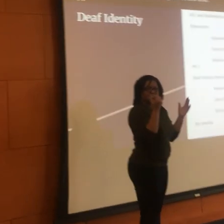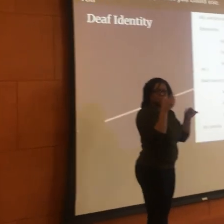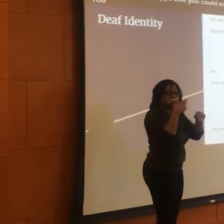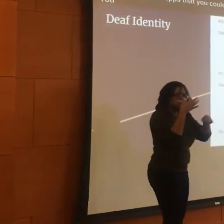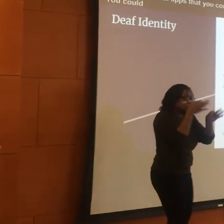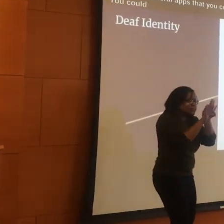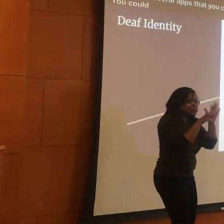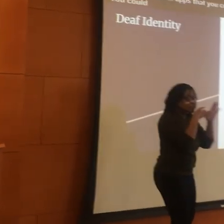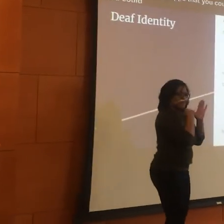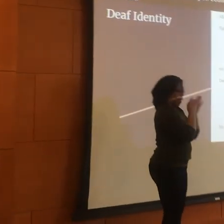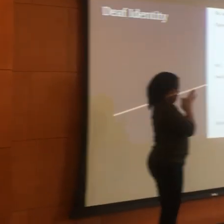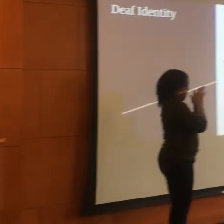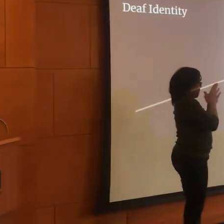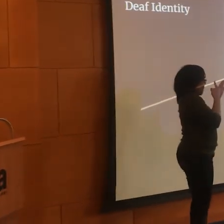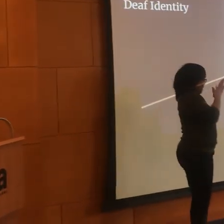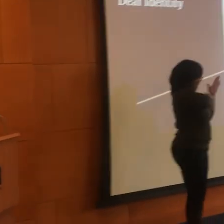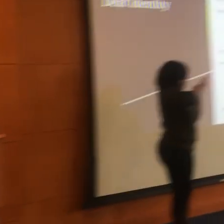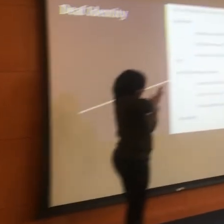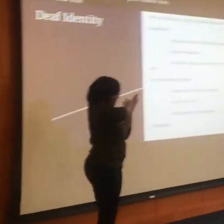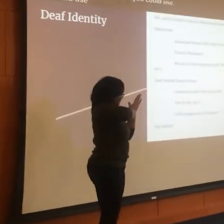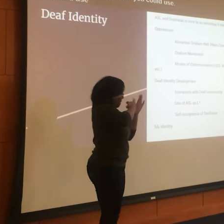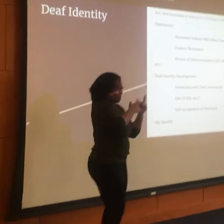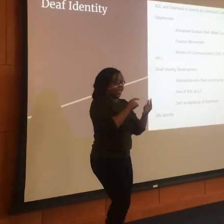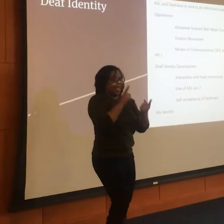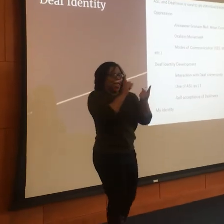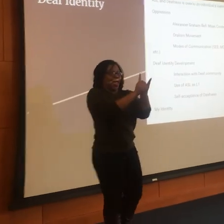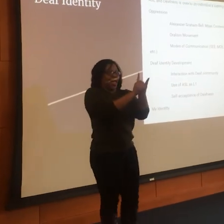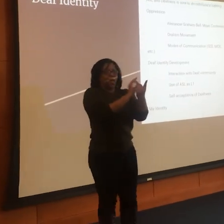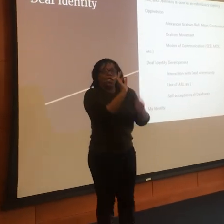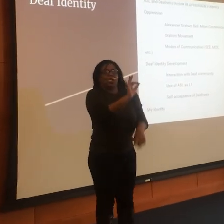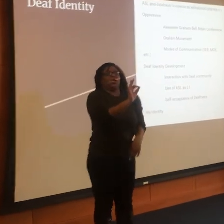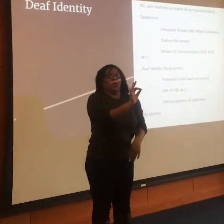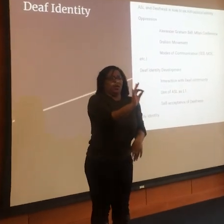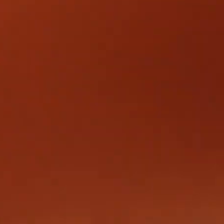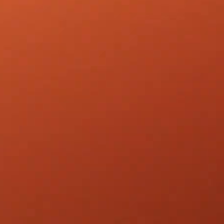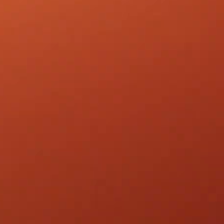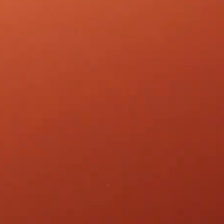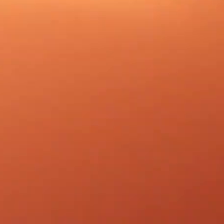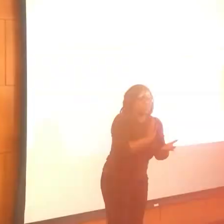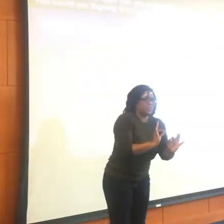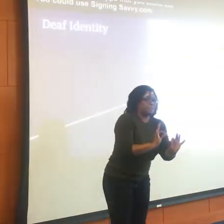Think about how you're going to approach that person before that time comes. That way, when you meet them, you're good to go.